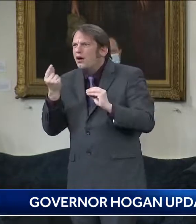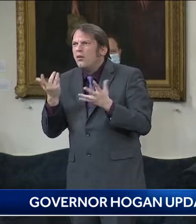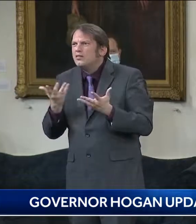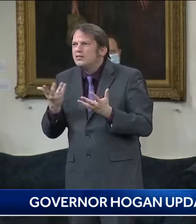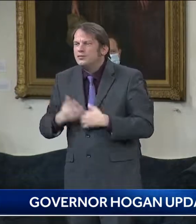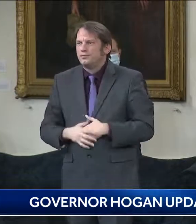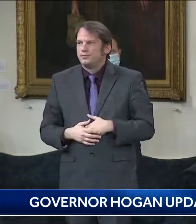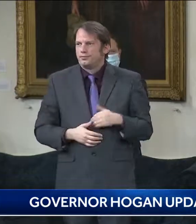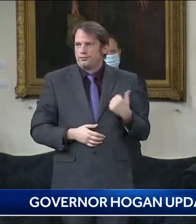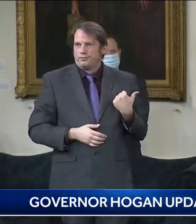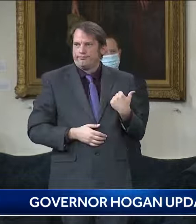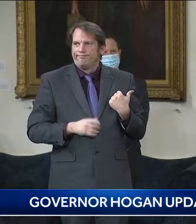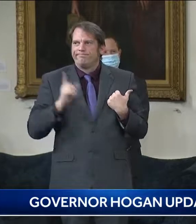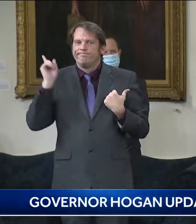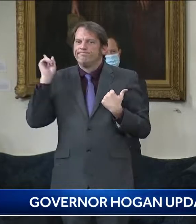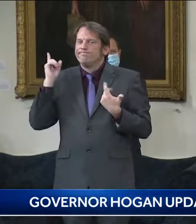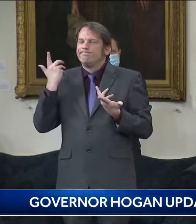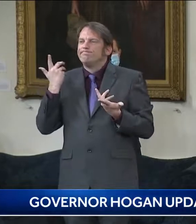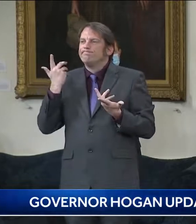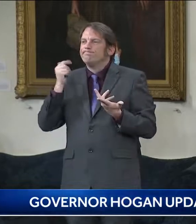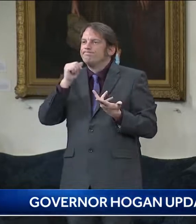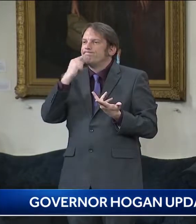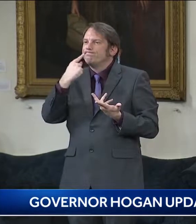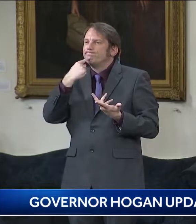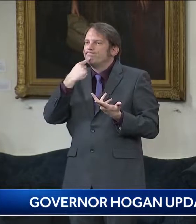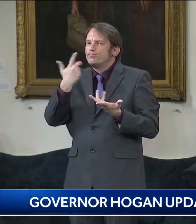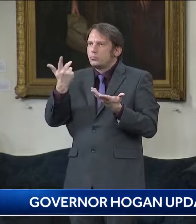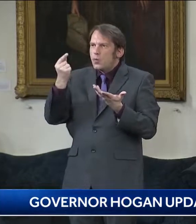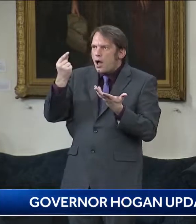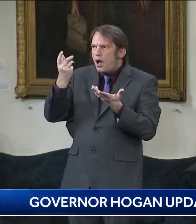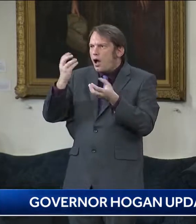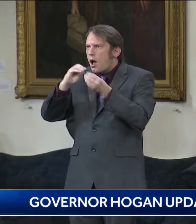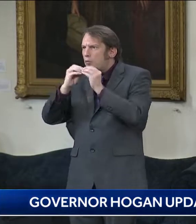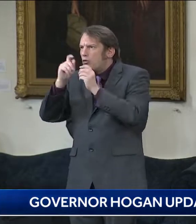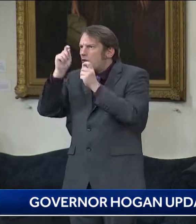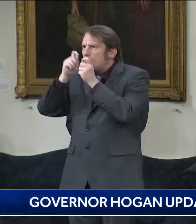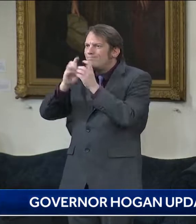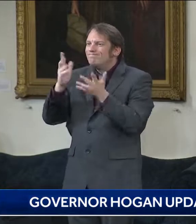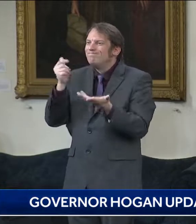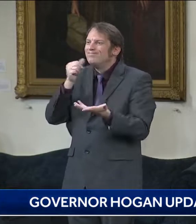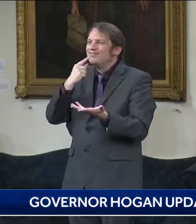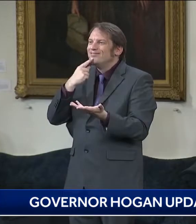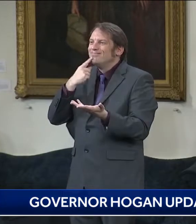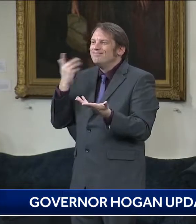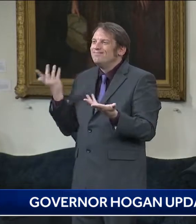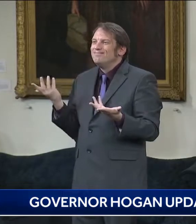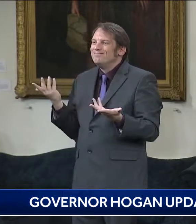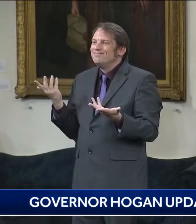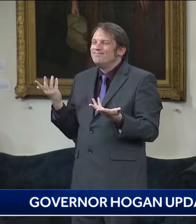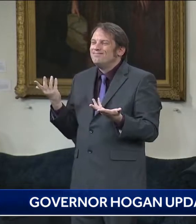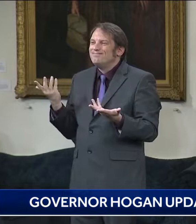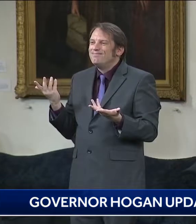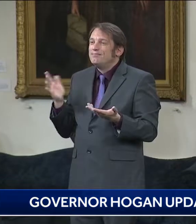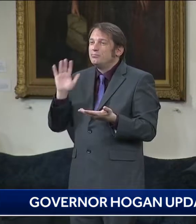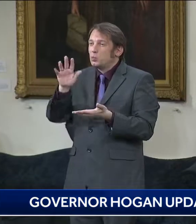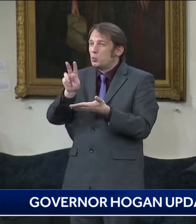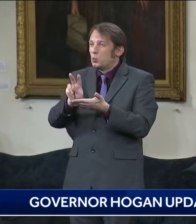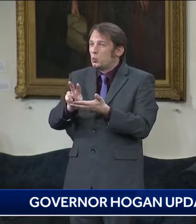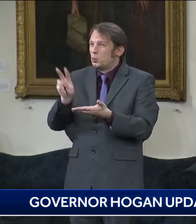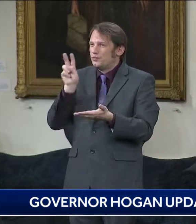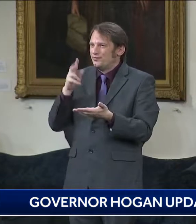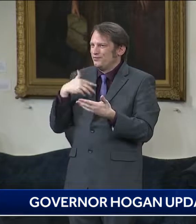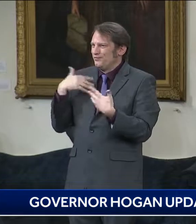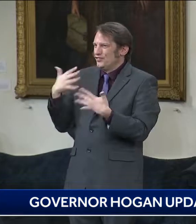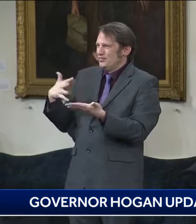exact numbers. mean, I think I told you guys two weeks ago we had a talk with the task force and they